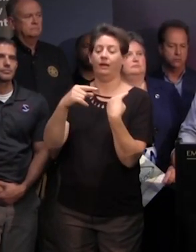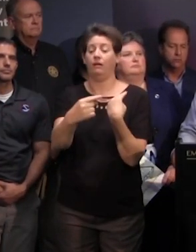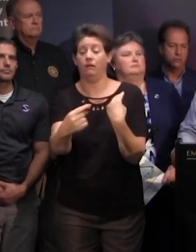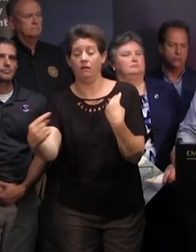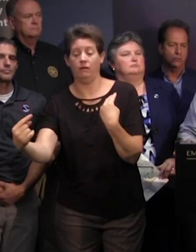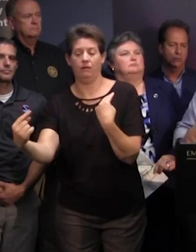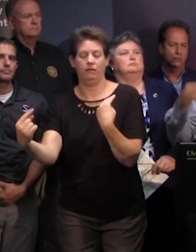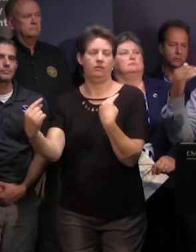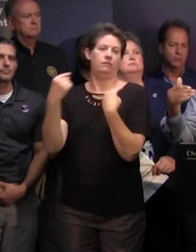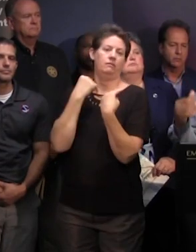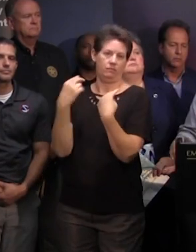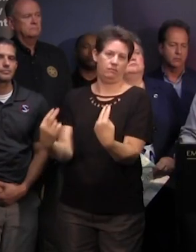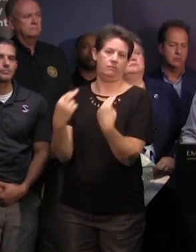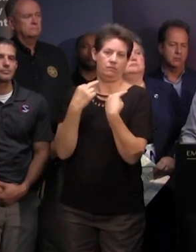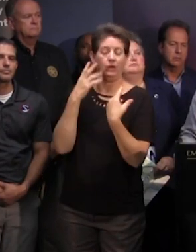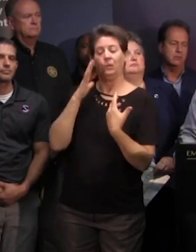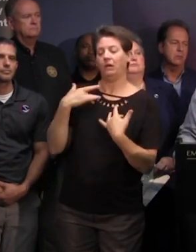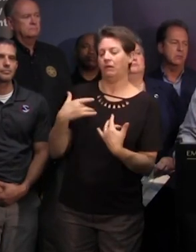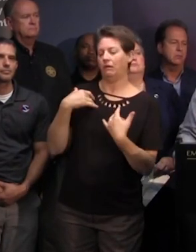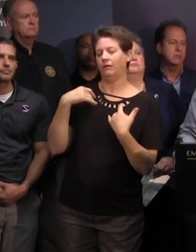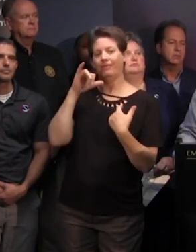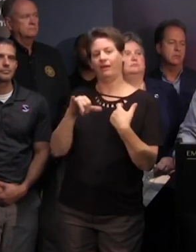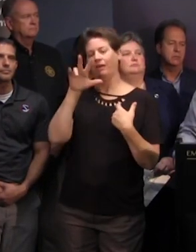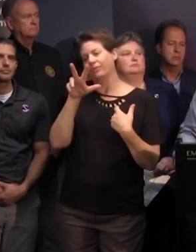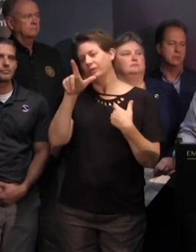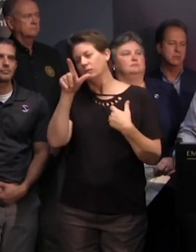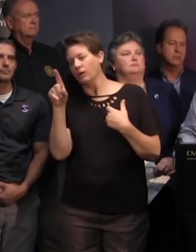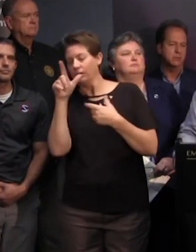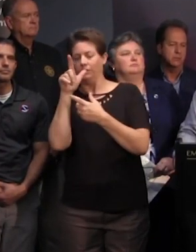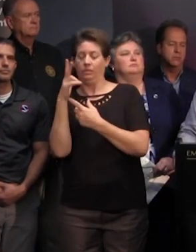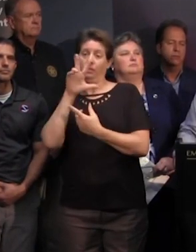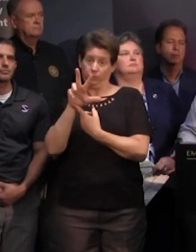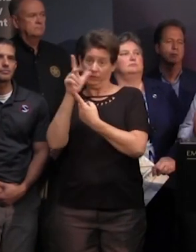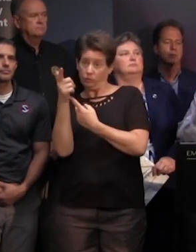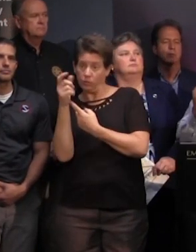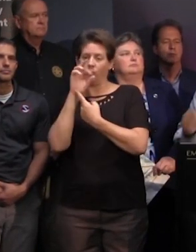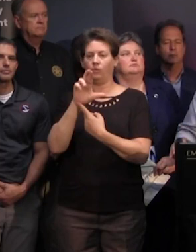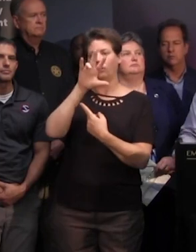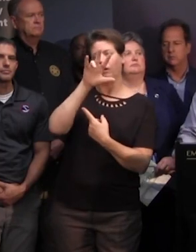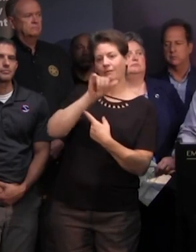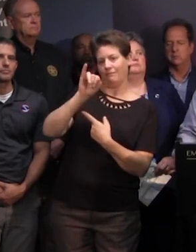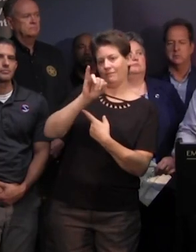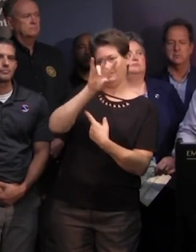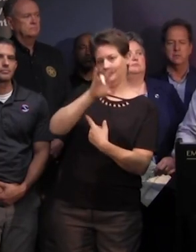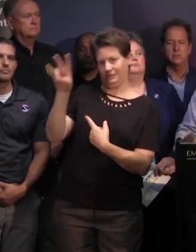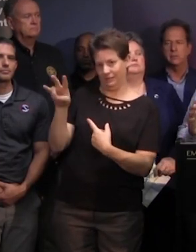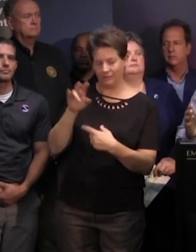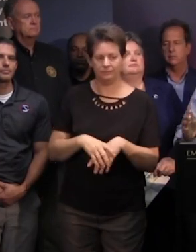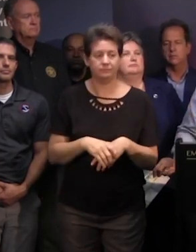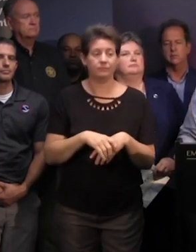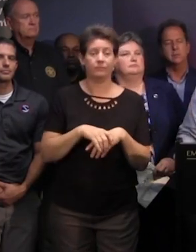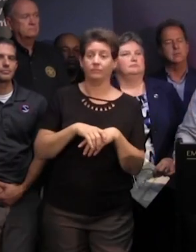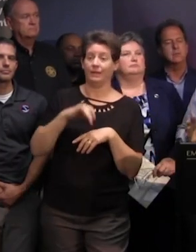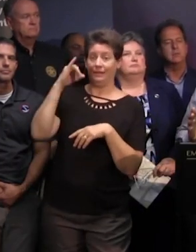i-26 to either us-321 or i-77 northbound during the flushing phase of it if